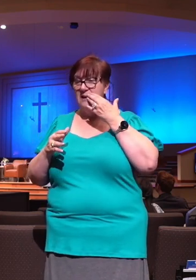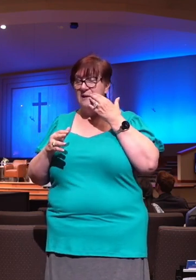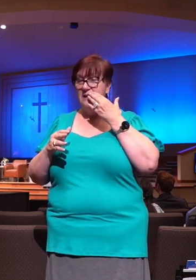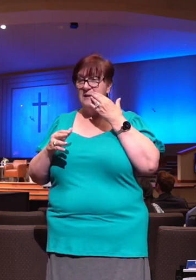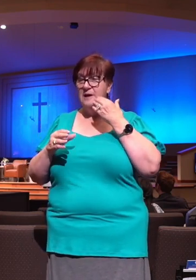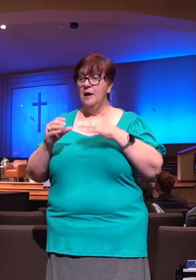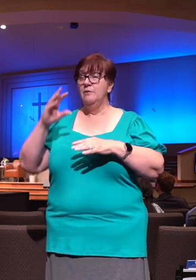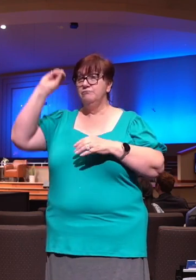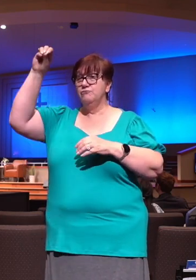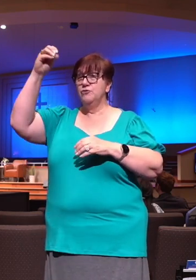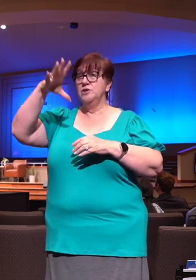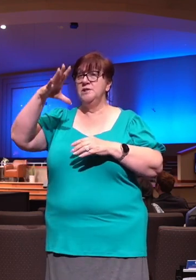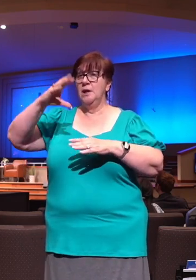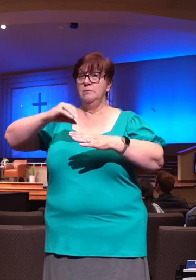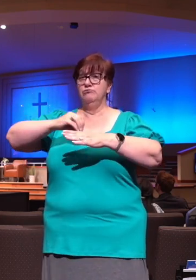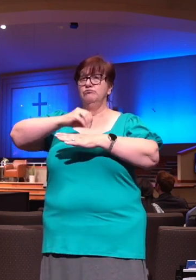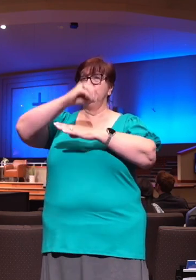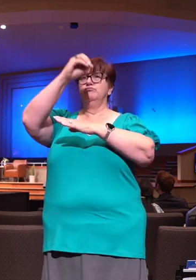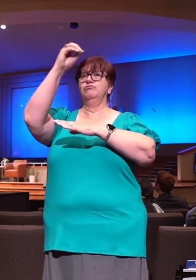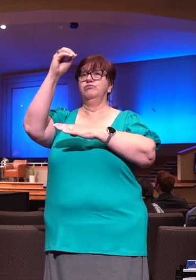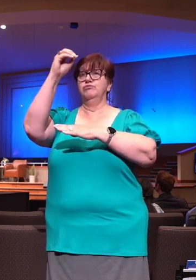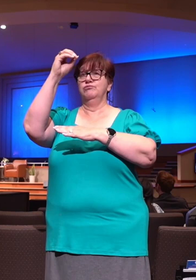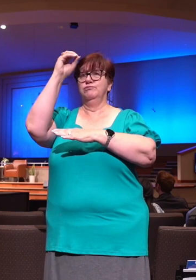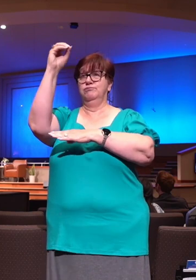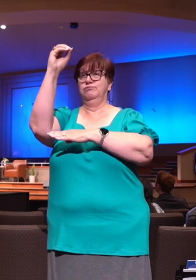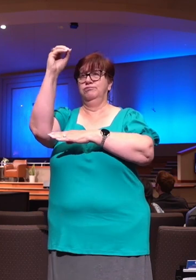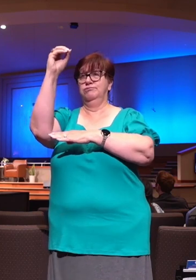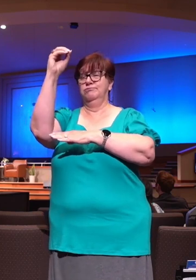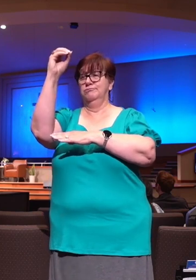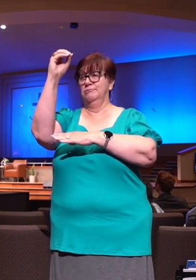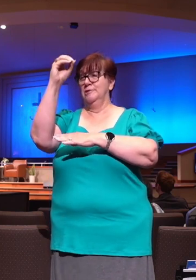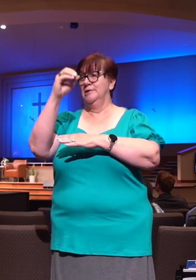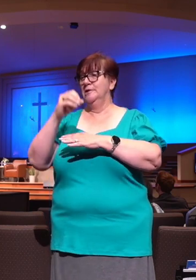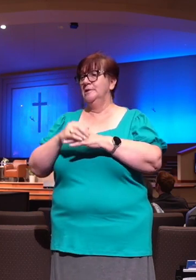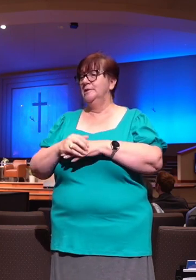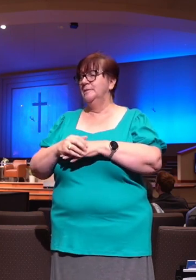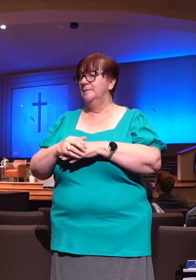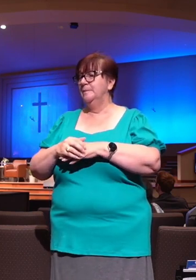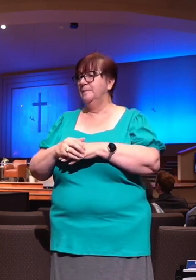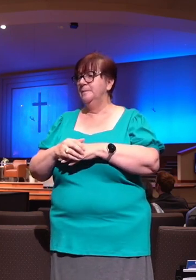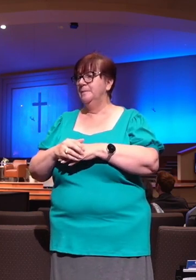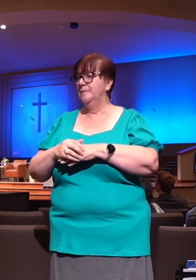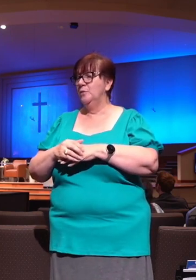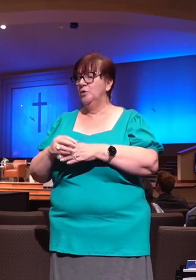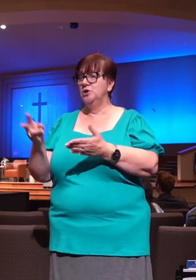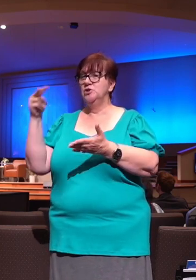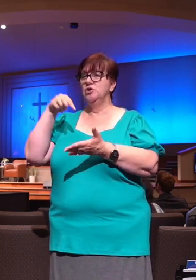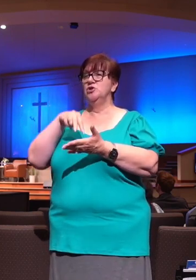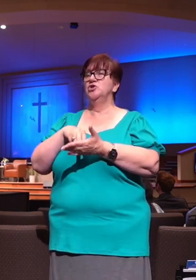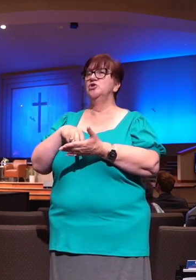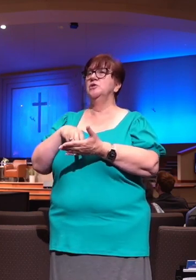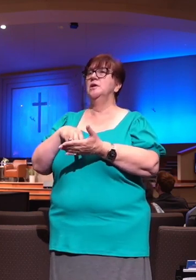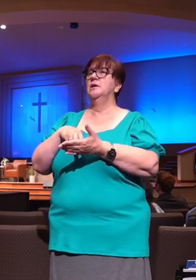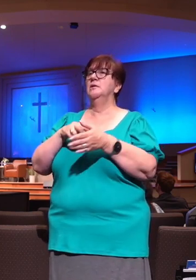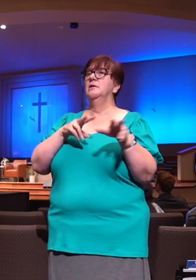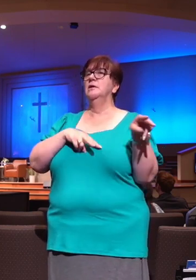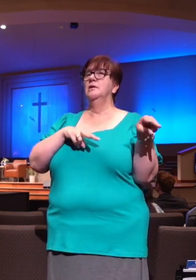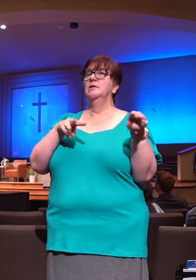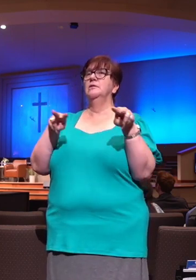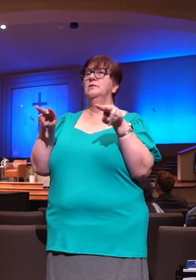there at the 18th hole, and we just looked at it. We just tried to soak it in for a minute because, like, we don't know if we'll ever be back. And we just stood there. And it was such a great moment. was one day. And it